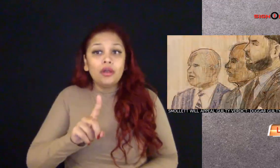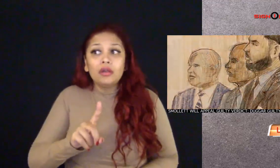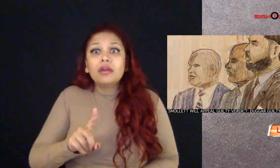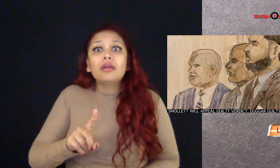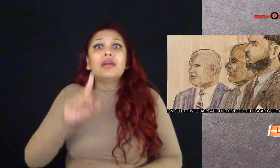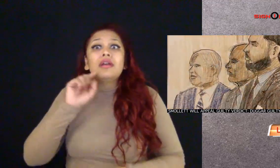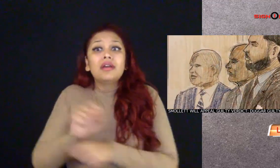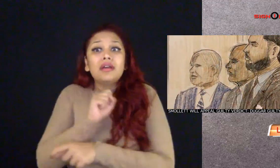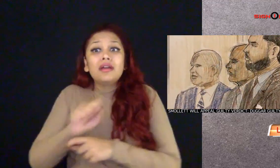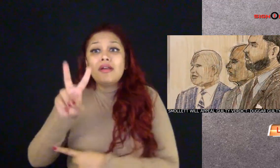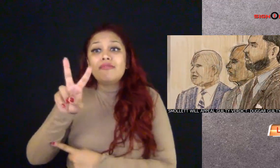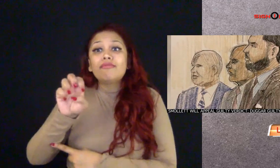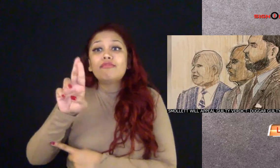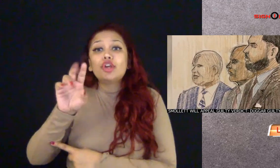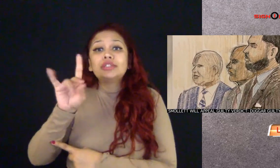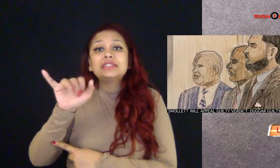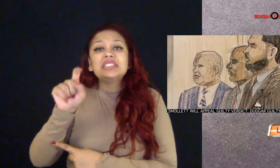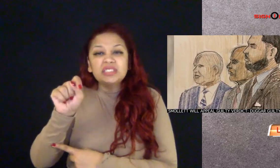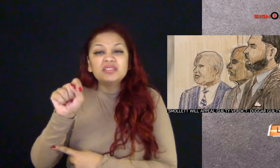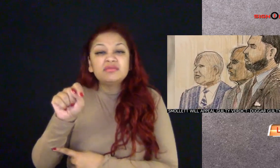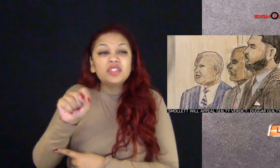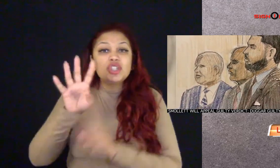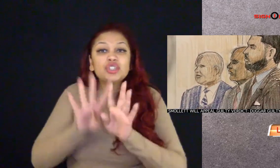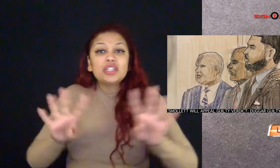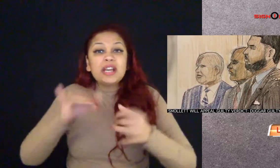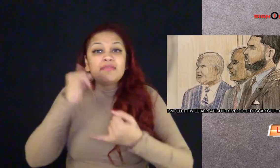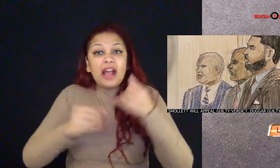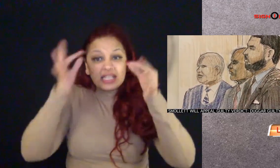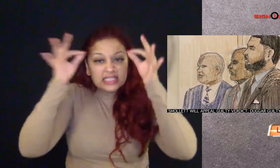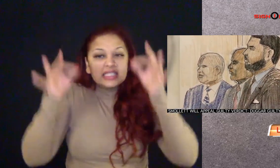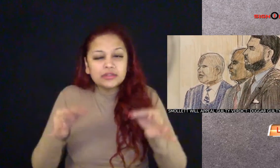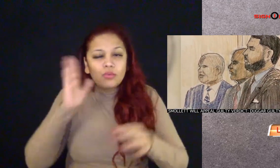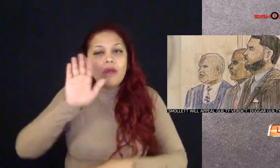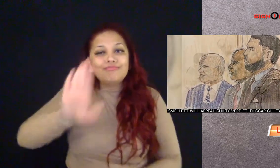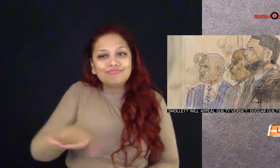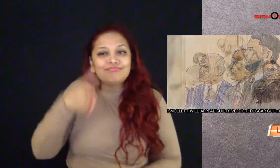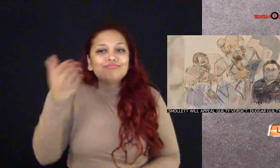are 100% sure the verdict will be overturned when they appeal.